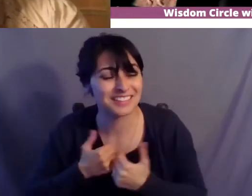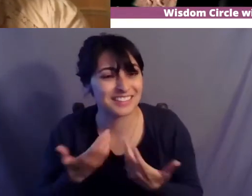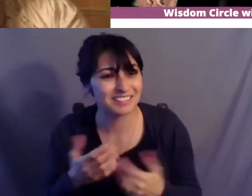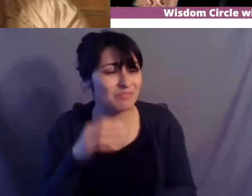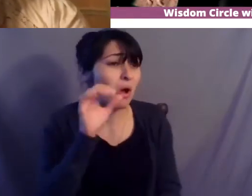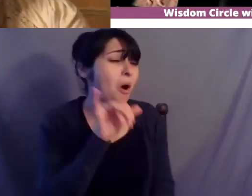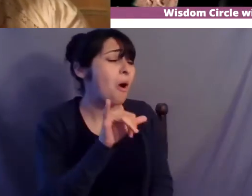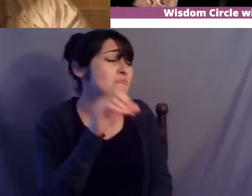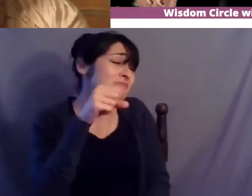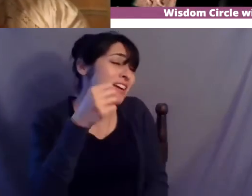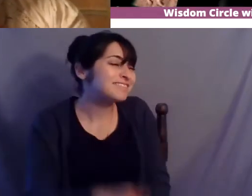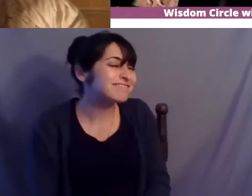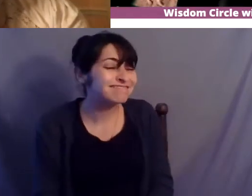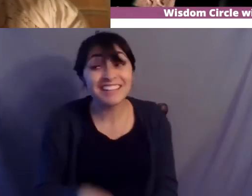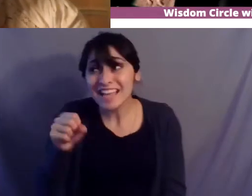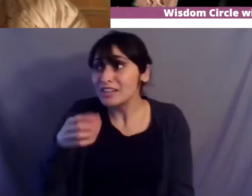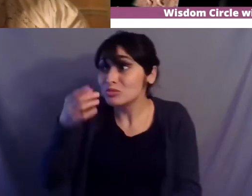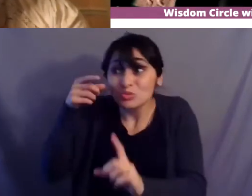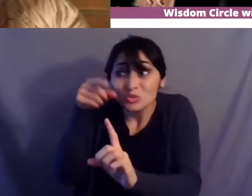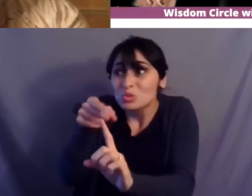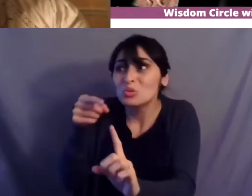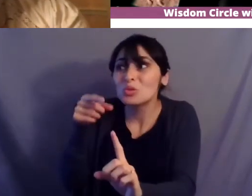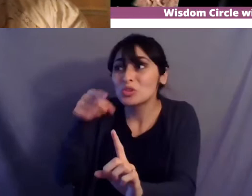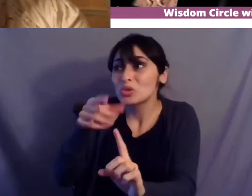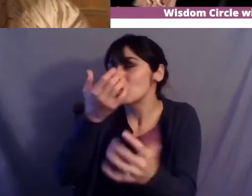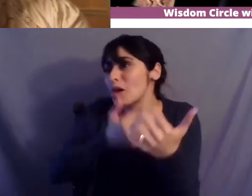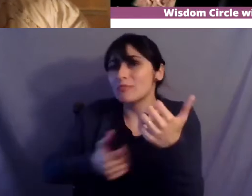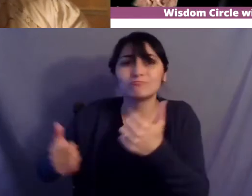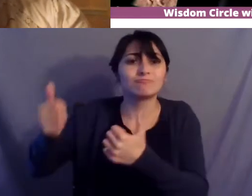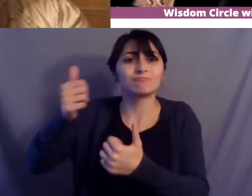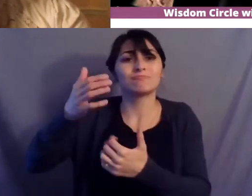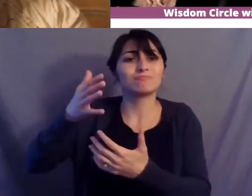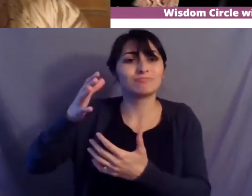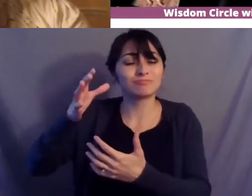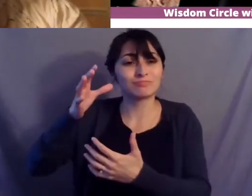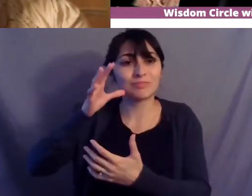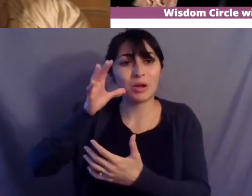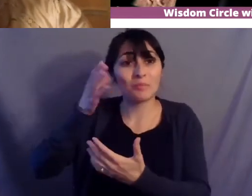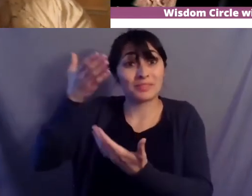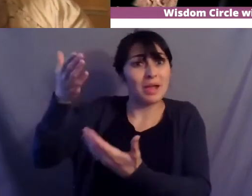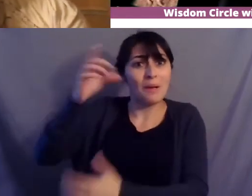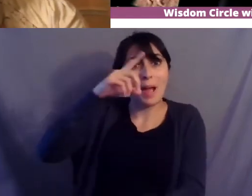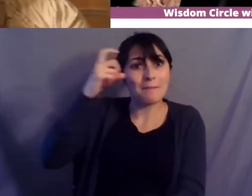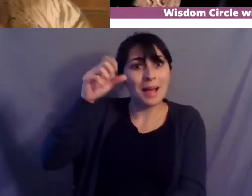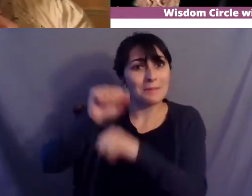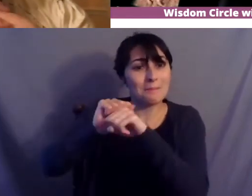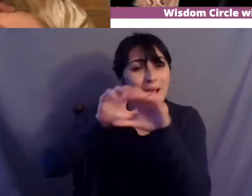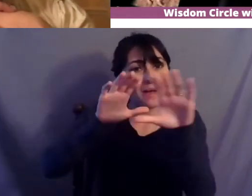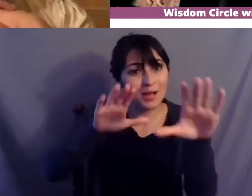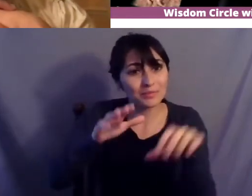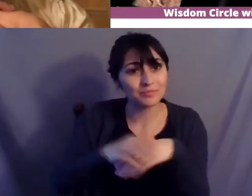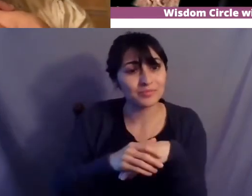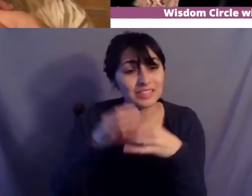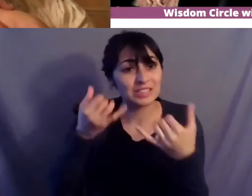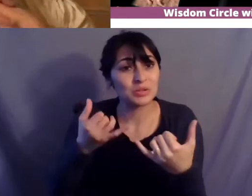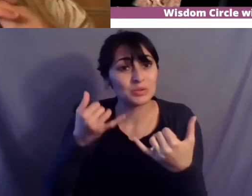it's absolutely you i mean you're the the matriarch of now black mountain now that our masana has passed on june